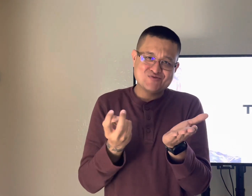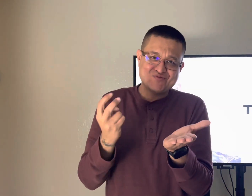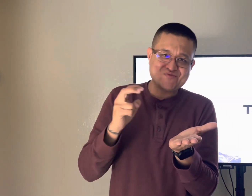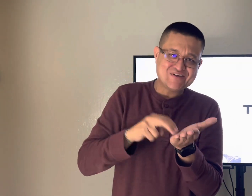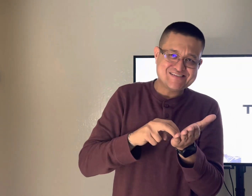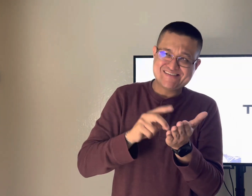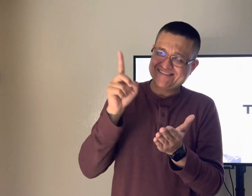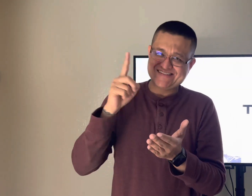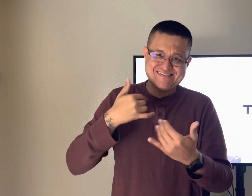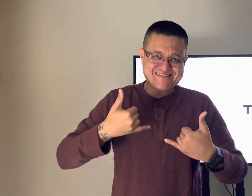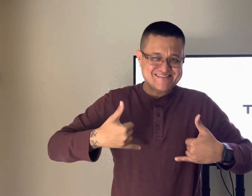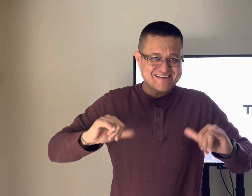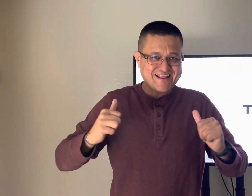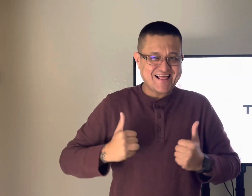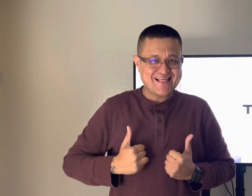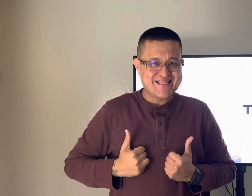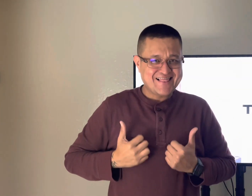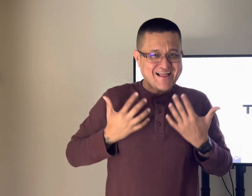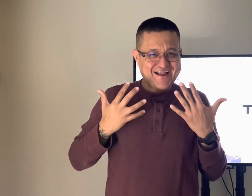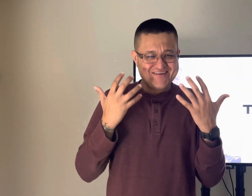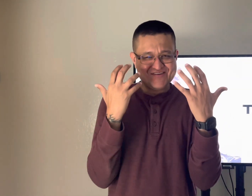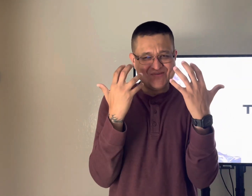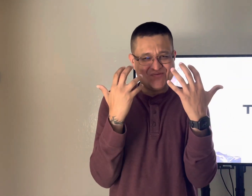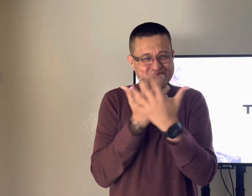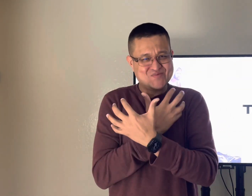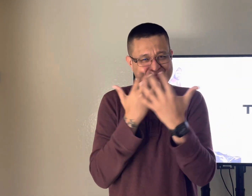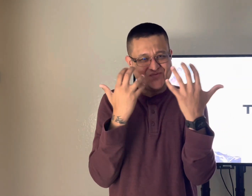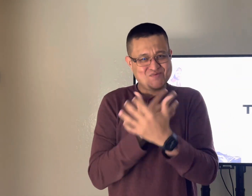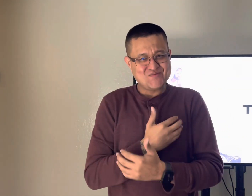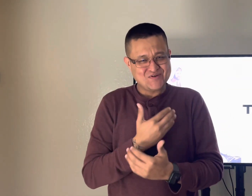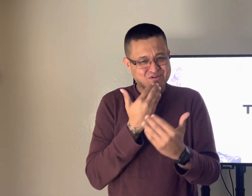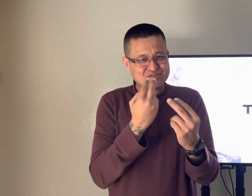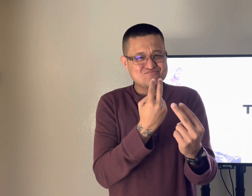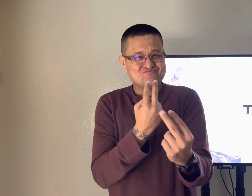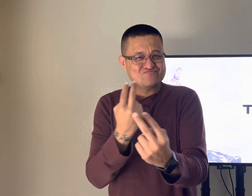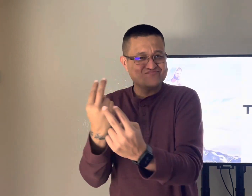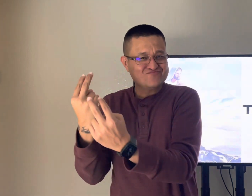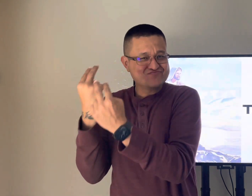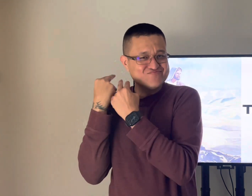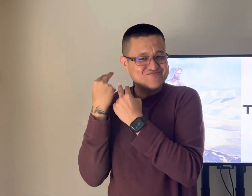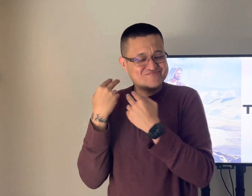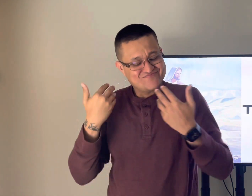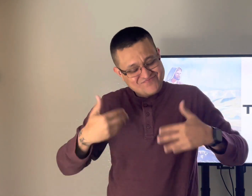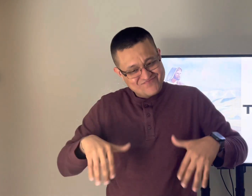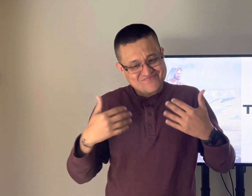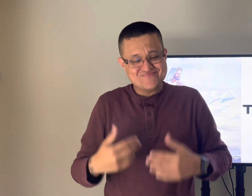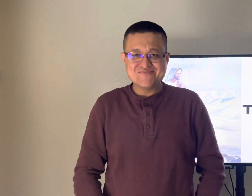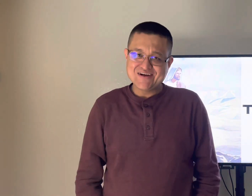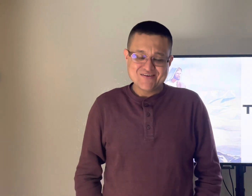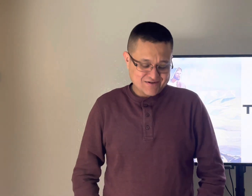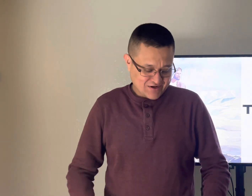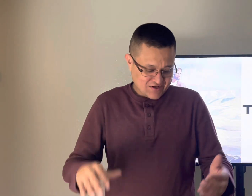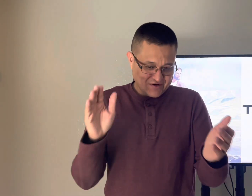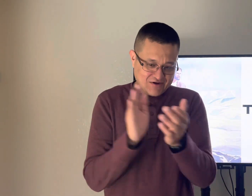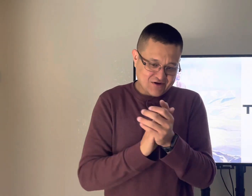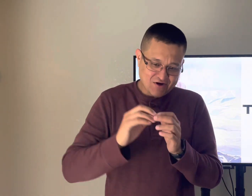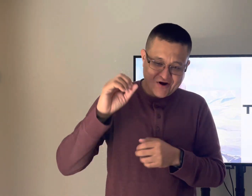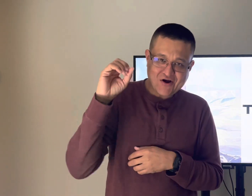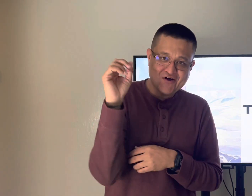on sunday jesus resurrected he's still alive amen it's awesome to look back and still celebrate